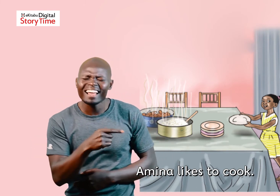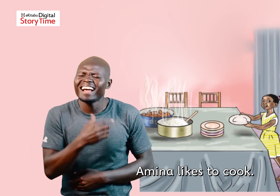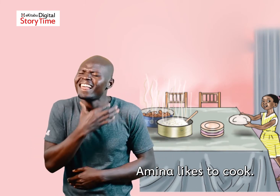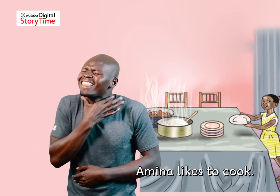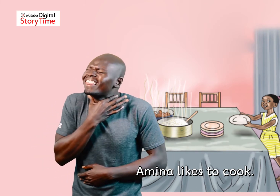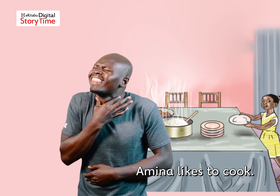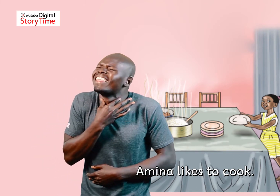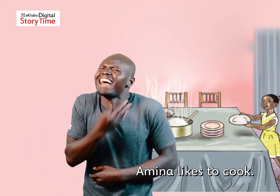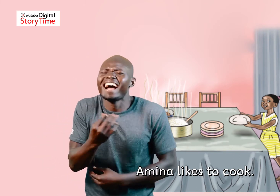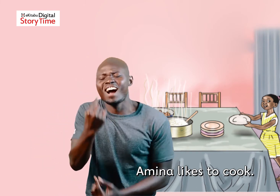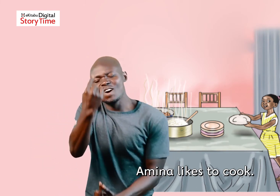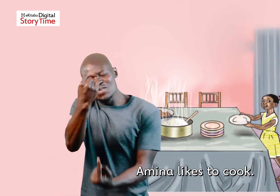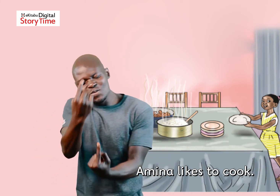They Amina likes to cook